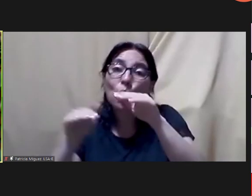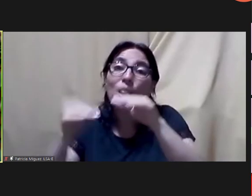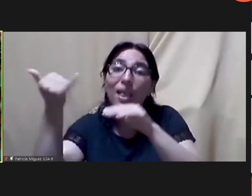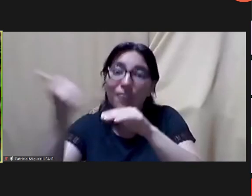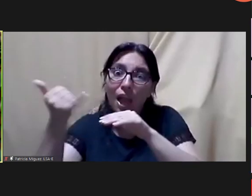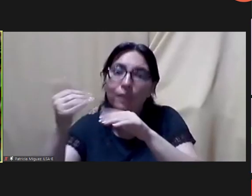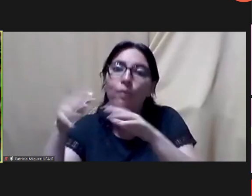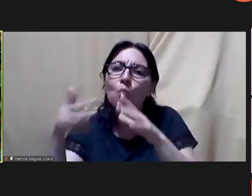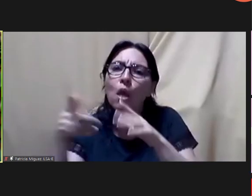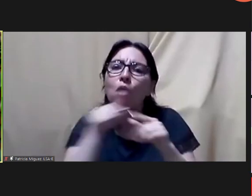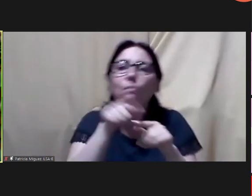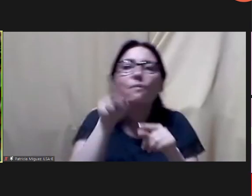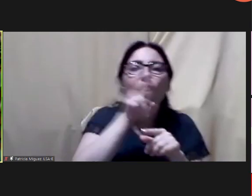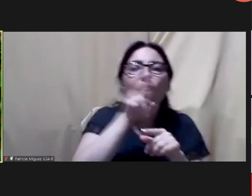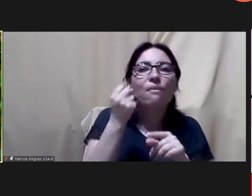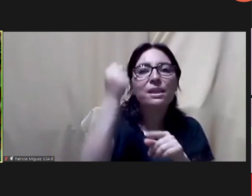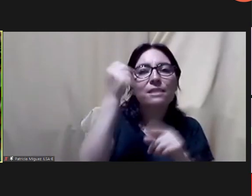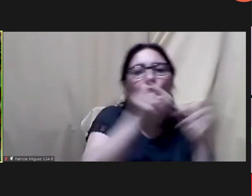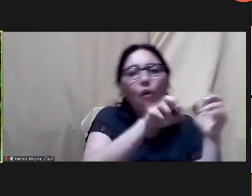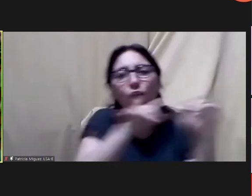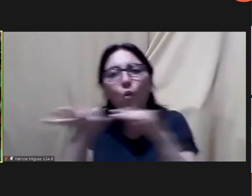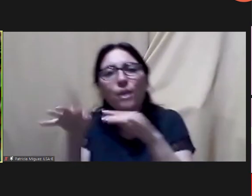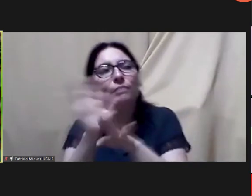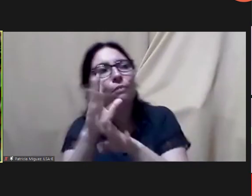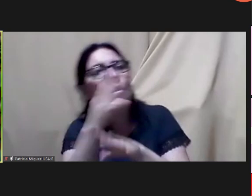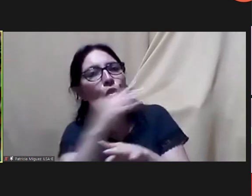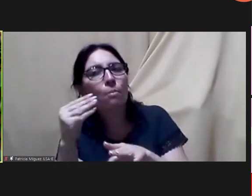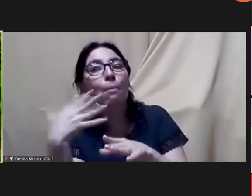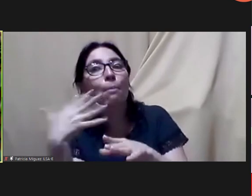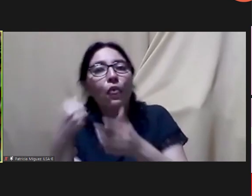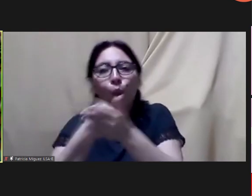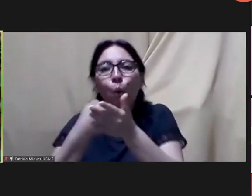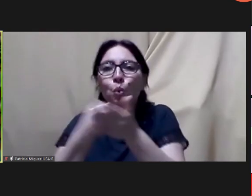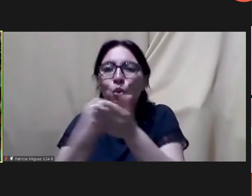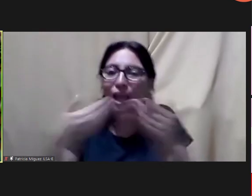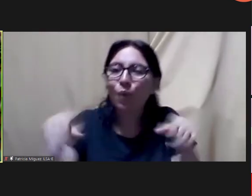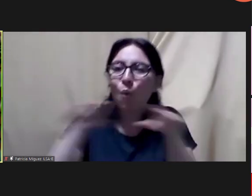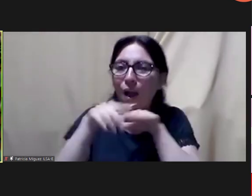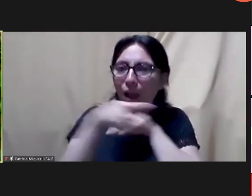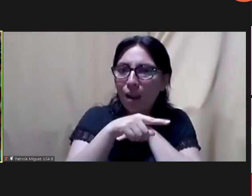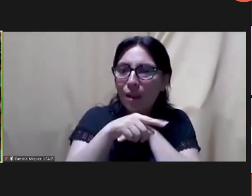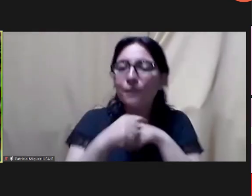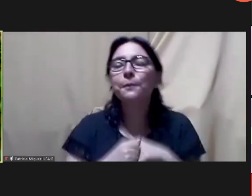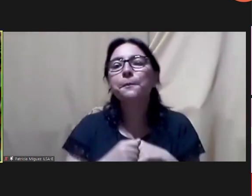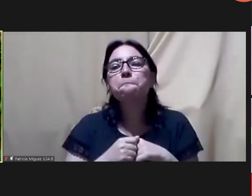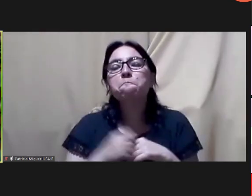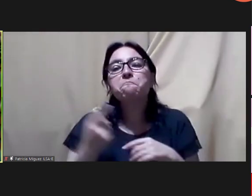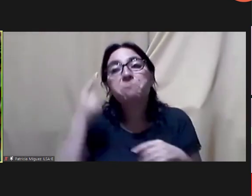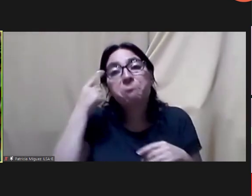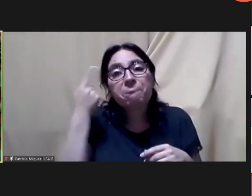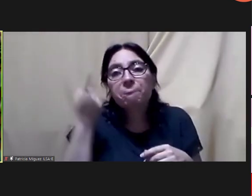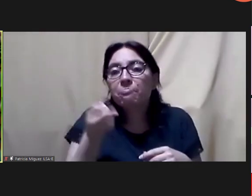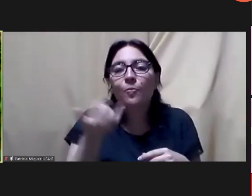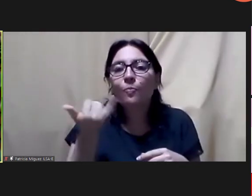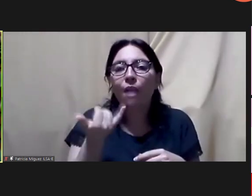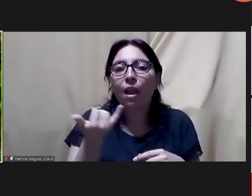to make inequalities visible and a good tool for us to fight so